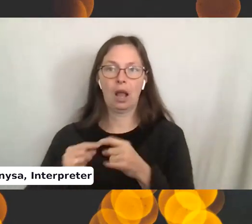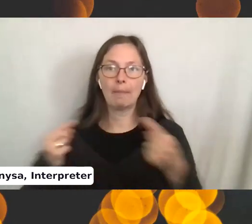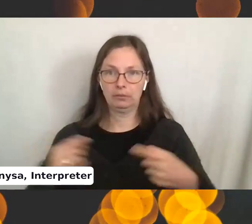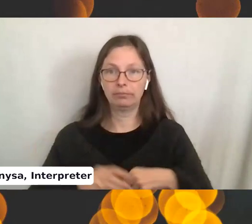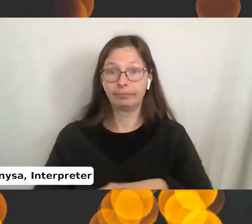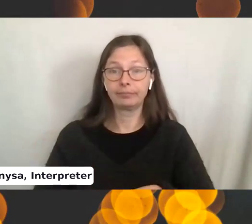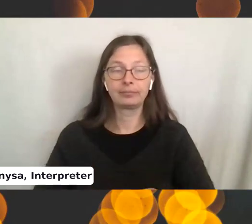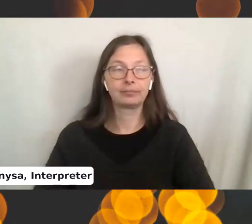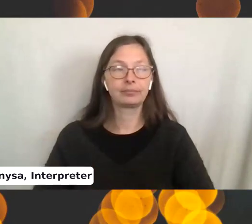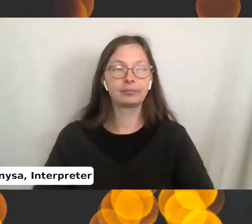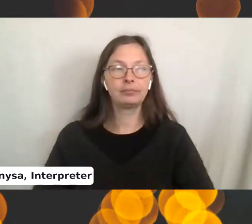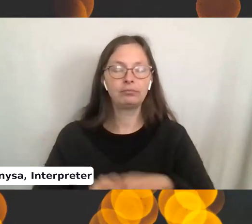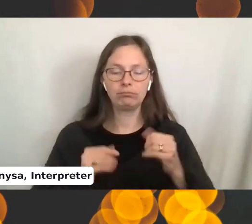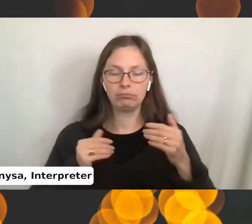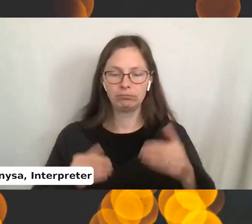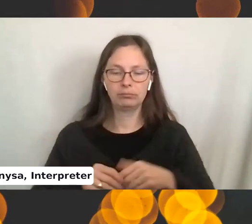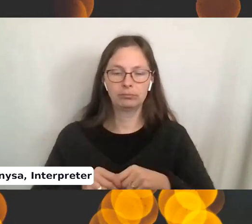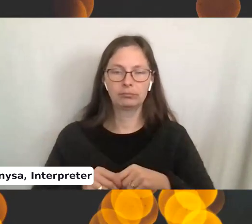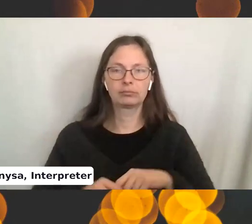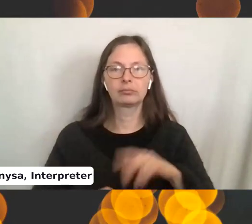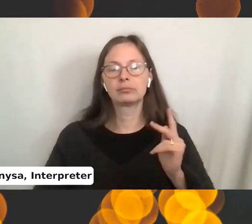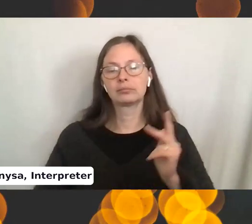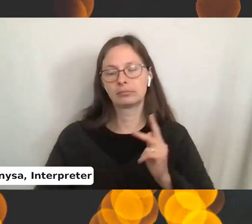Okay, here we go. Knit.